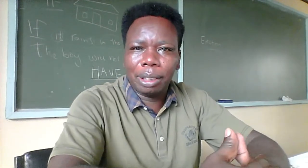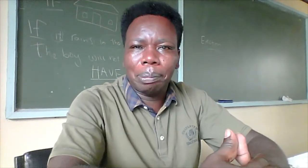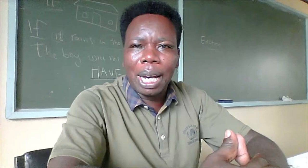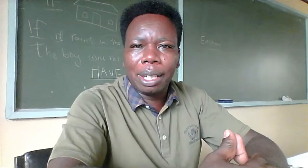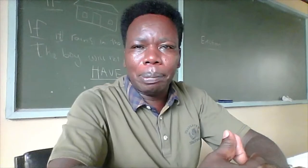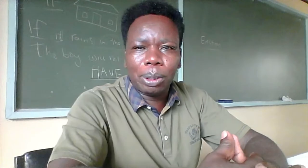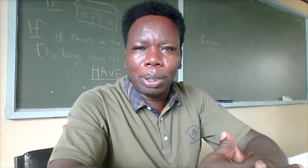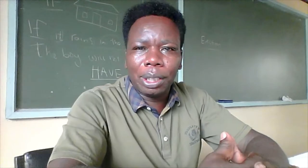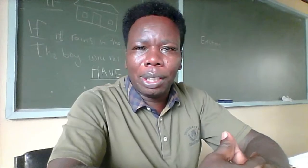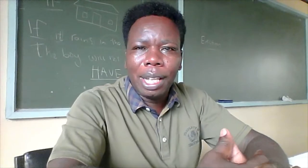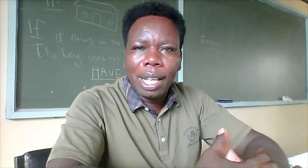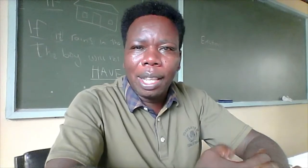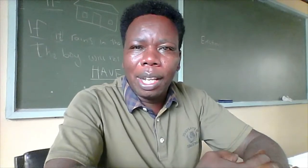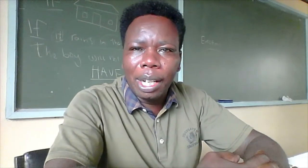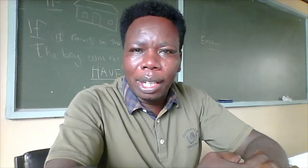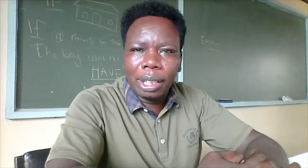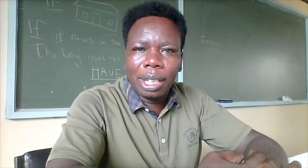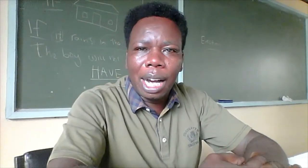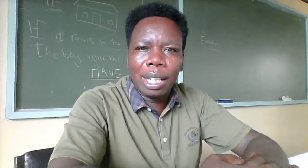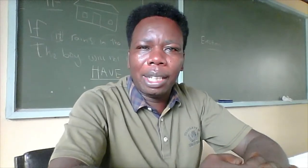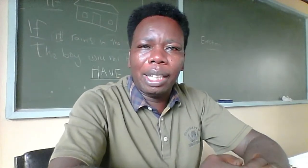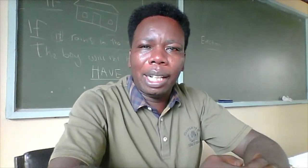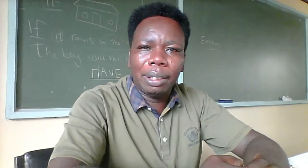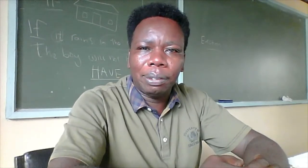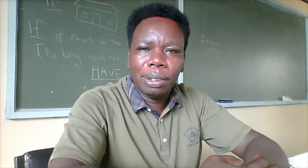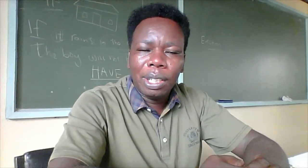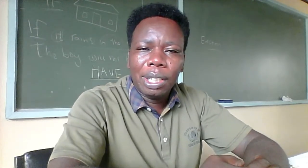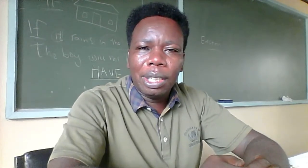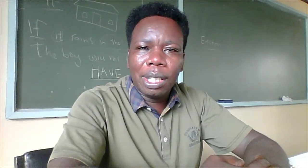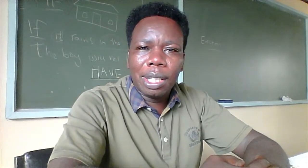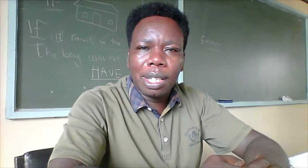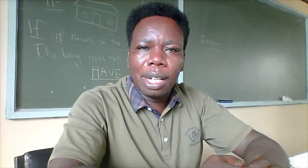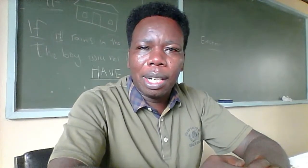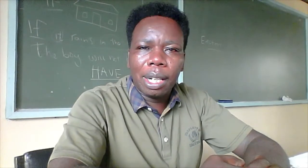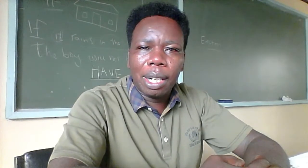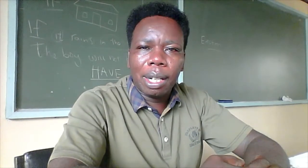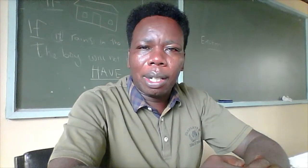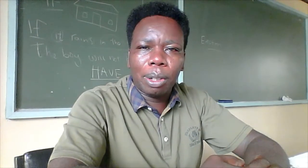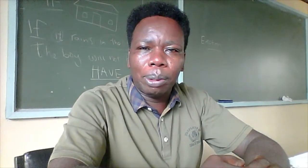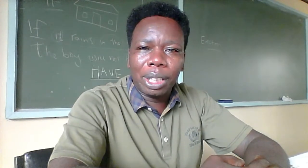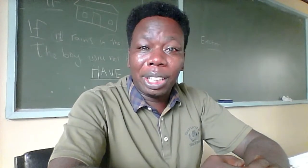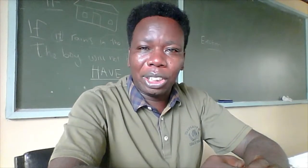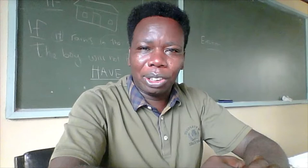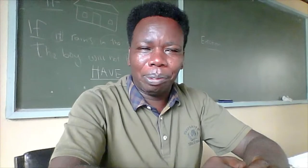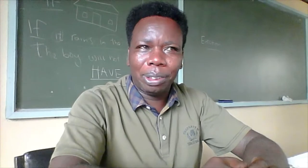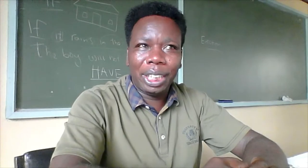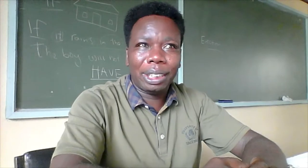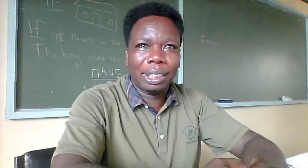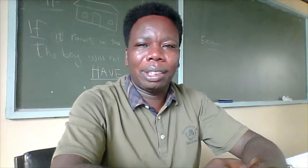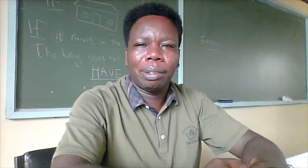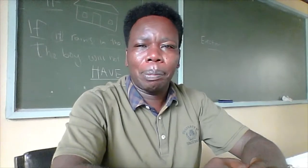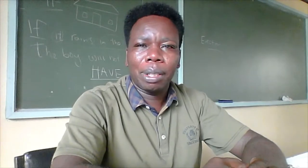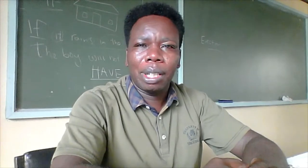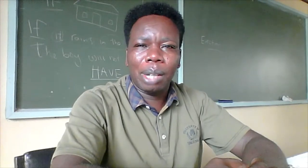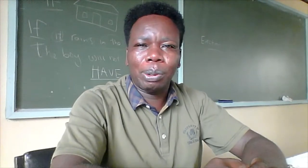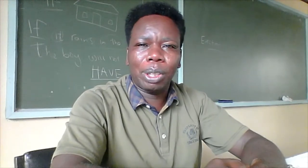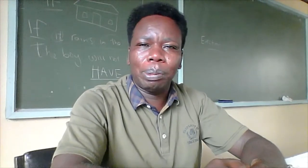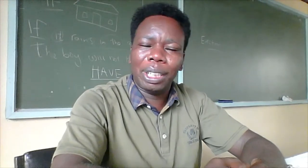barrier between the hearing and the deaf is communication. Yes. How do we communicate